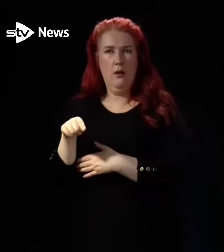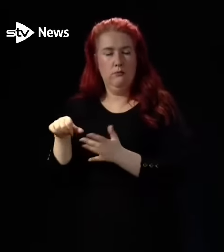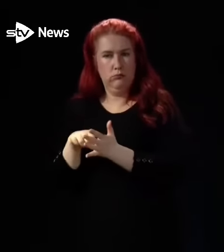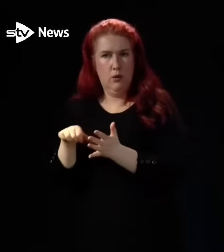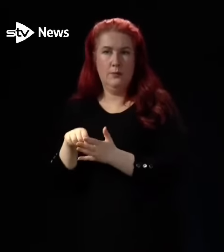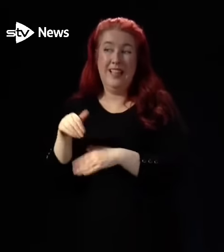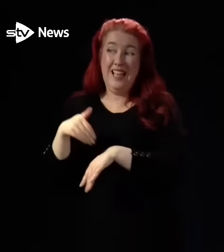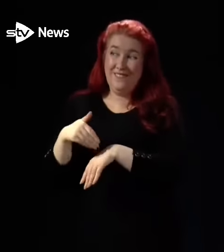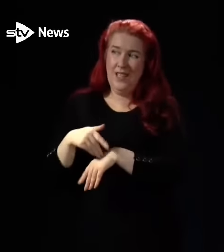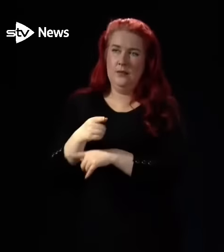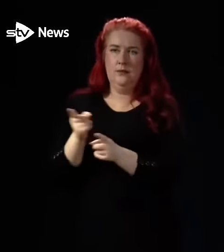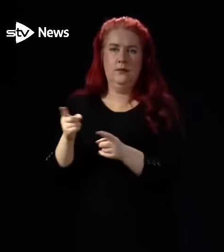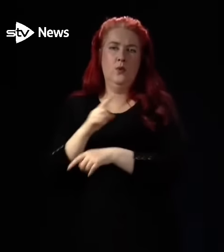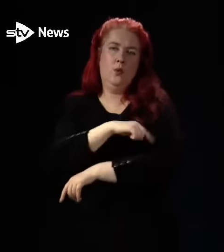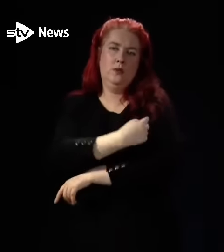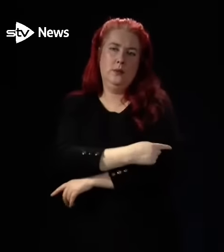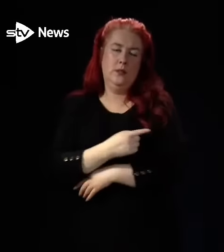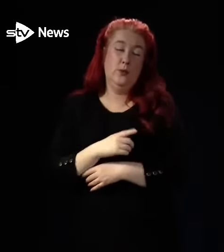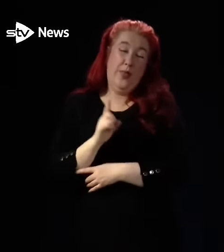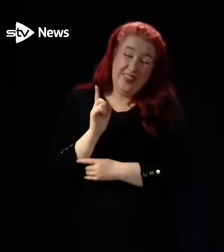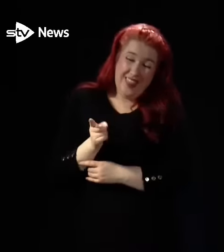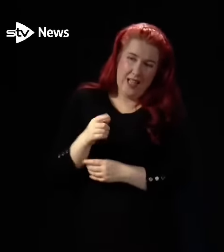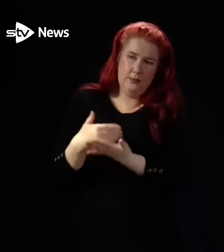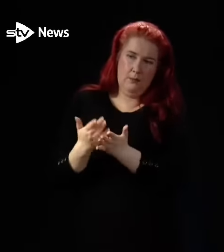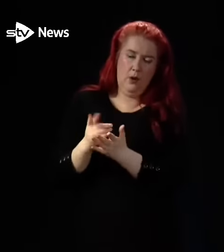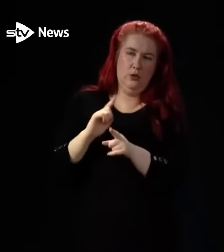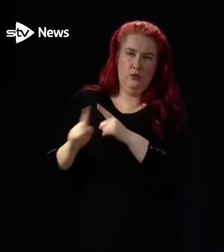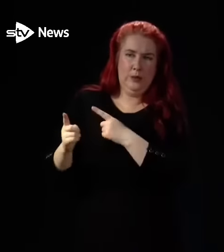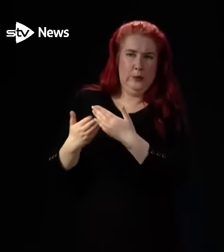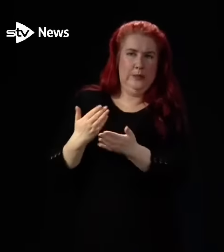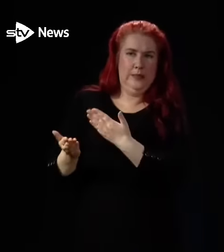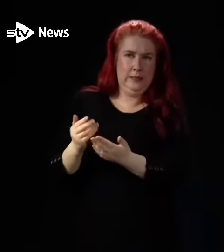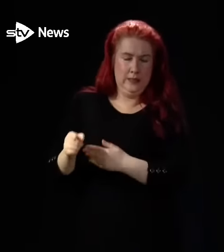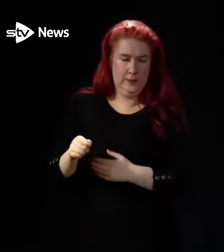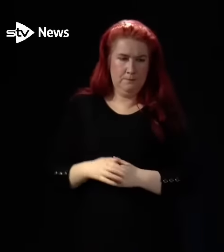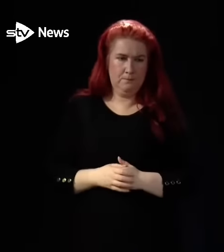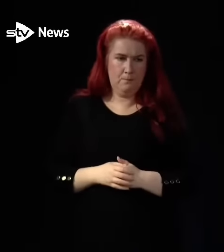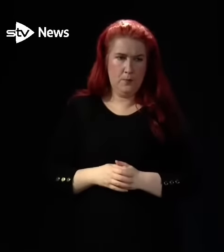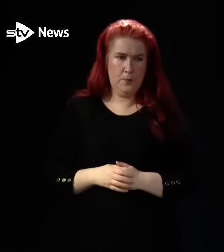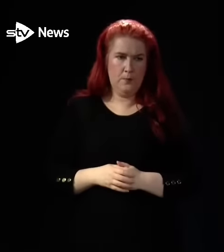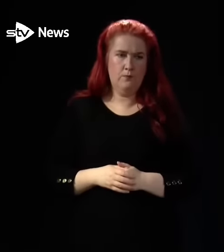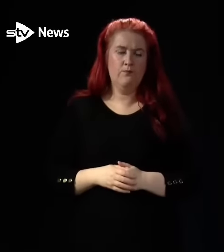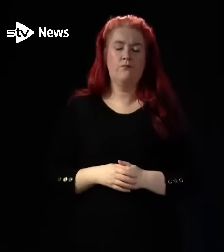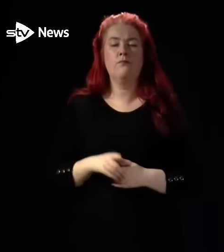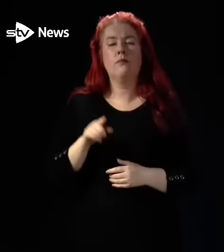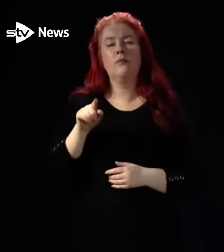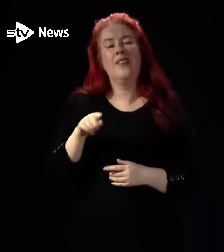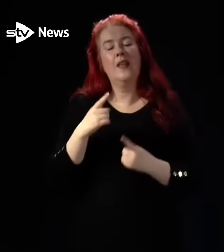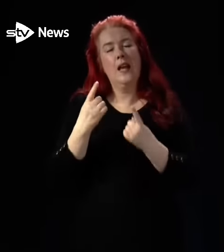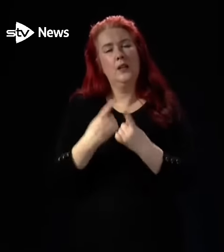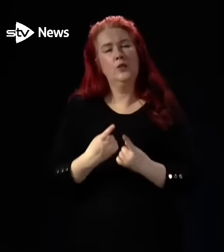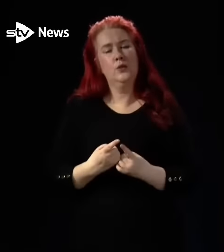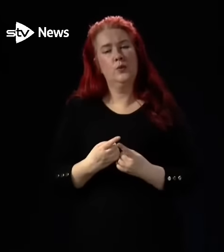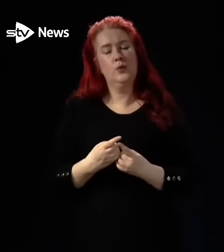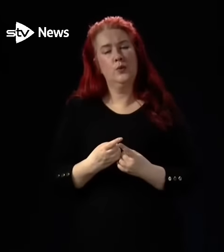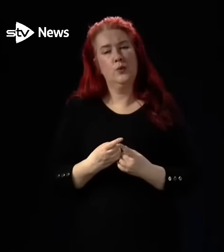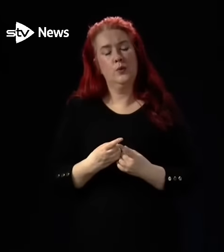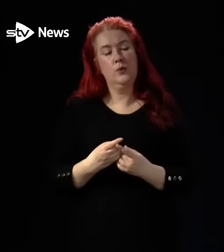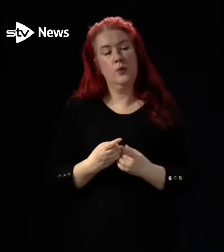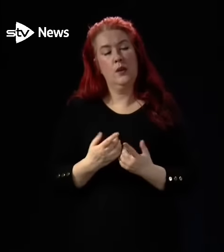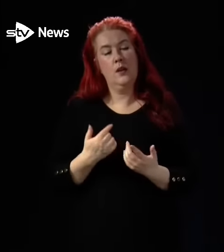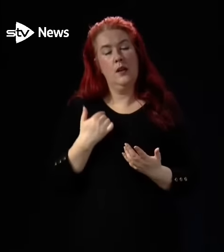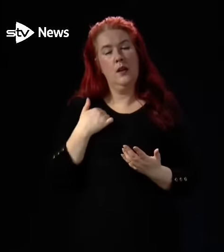hospitals. That is what we are trying to address. And finally, particularly on this issue, which again, I sought to